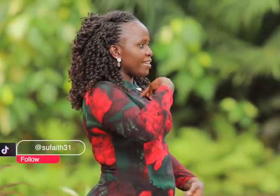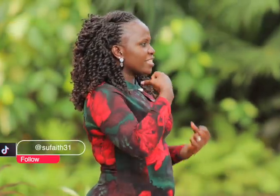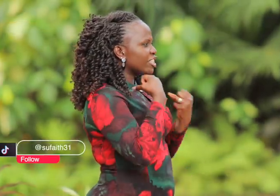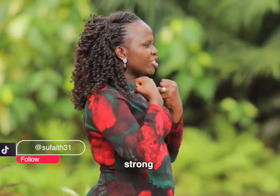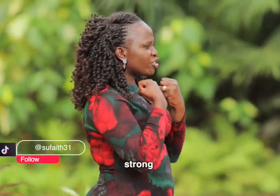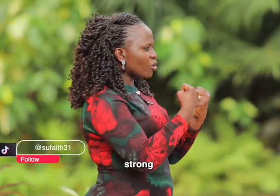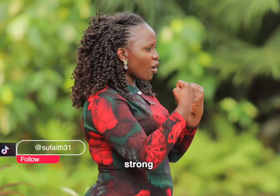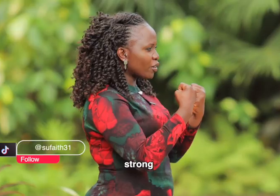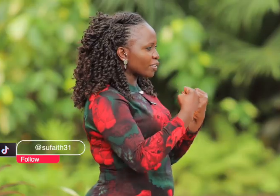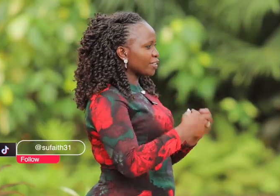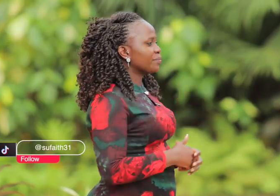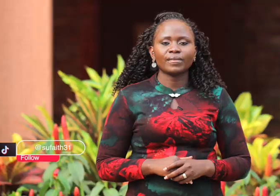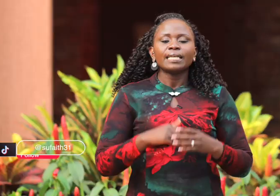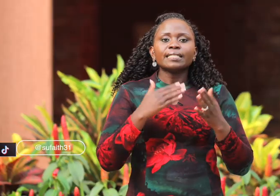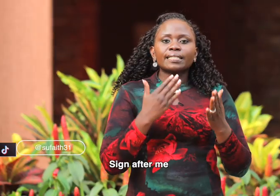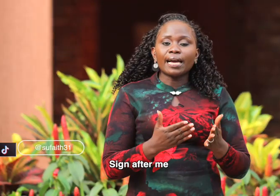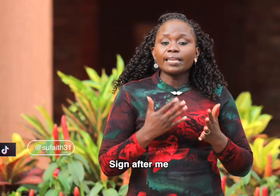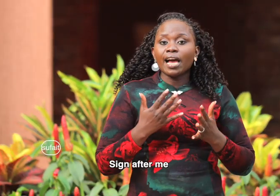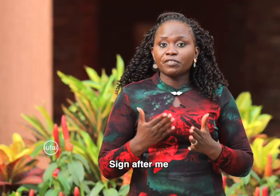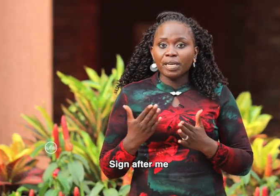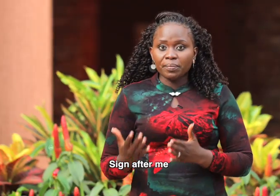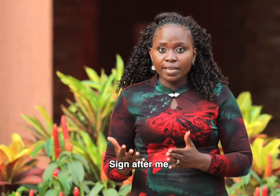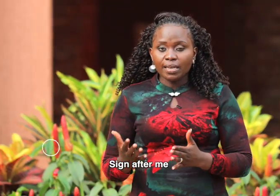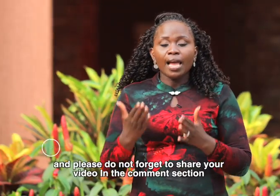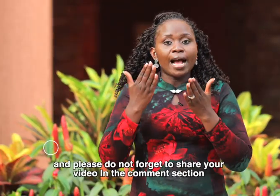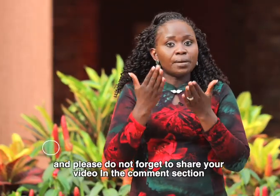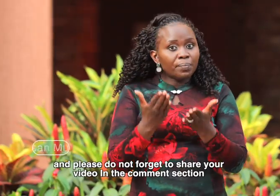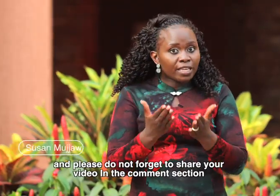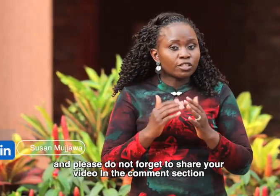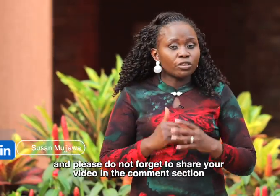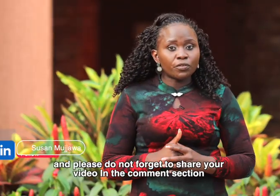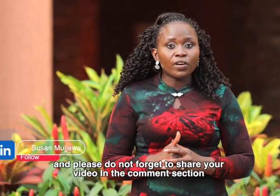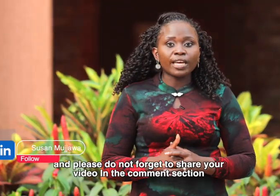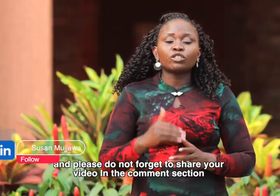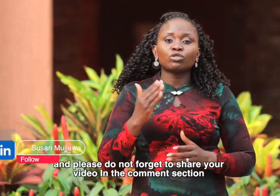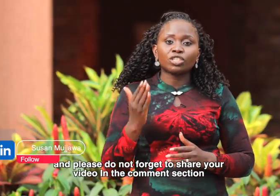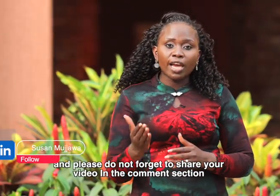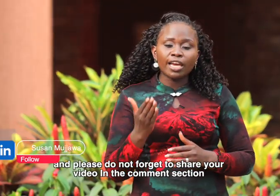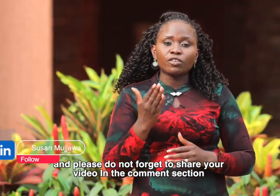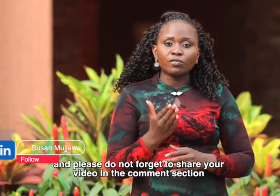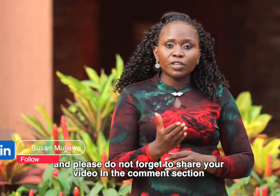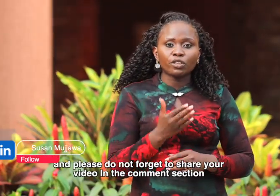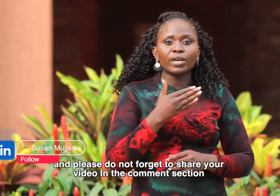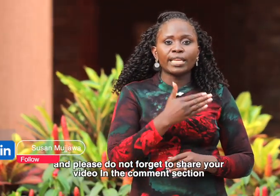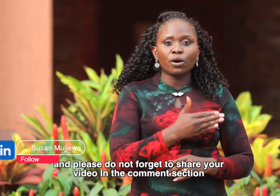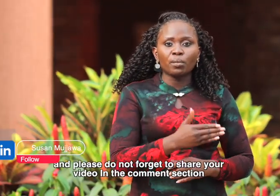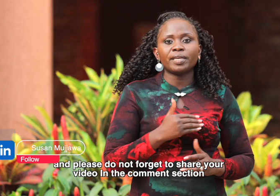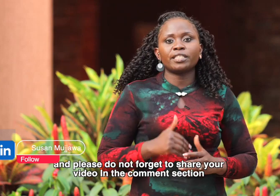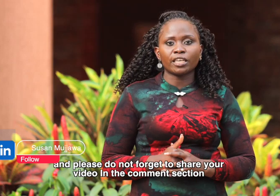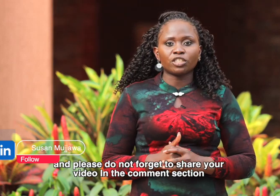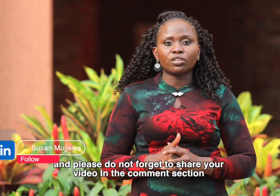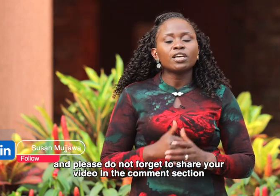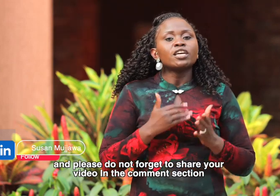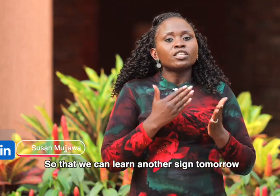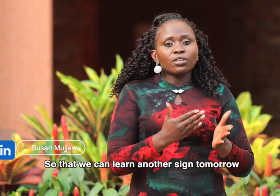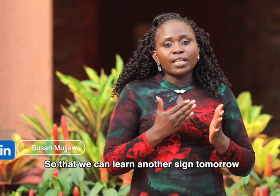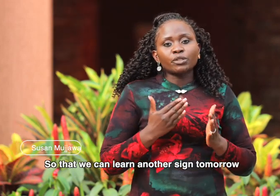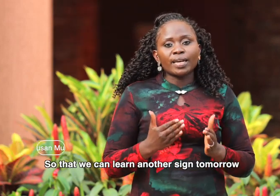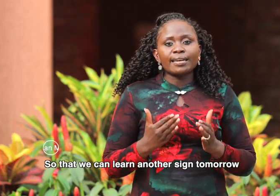strong sign after me and and please don't forget to share your video in the comment section so that we can